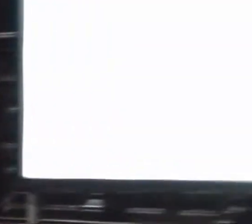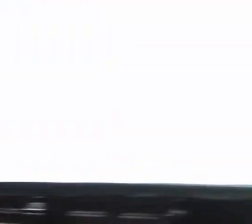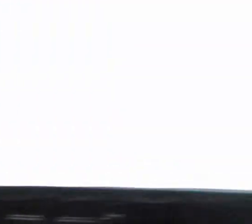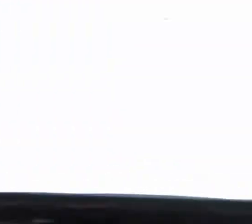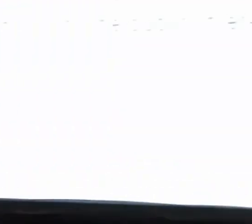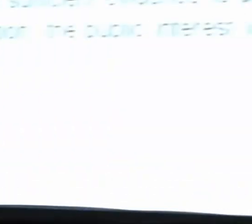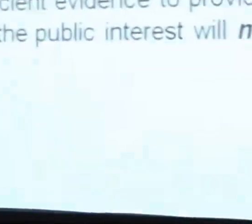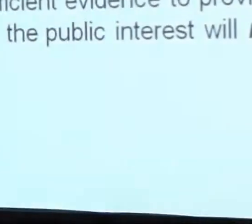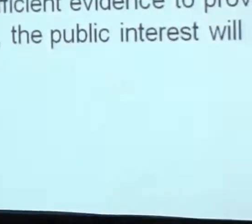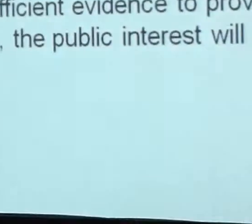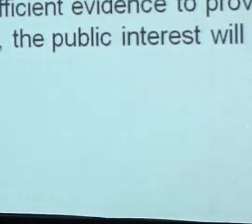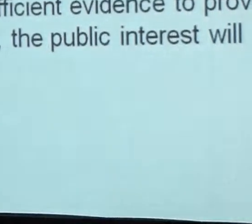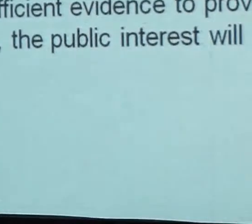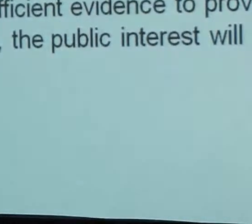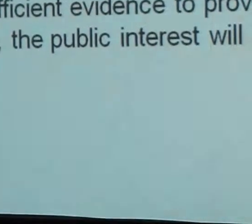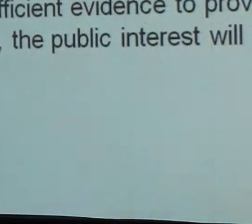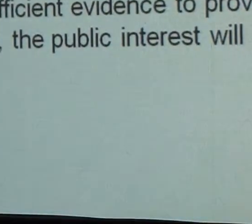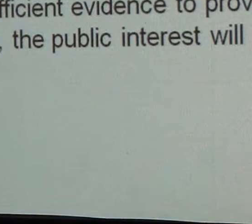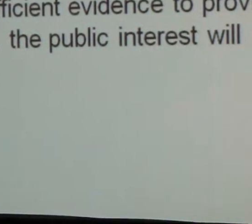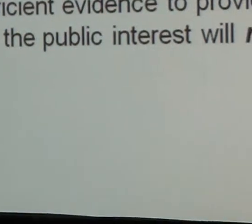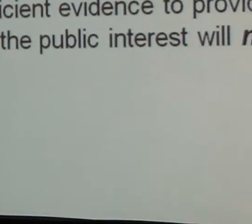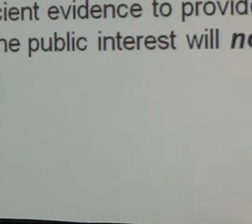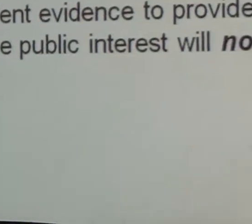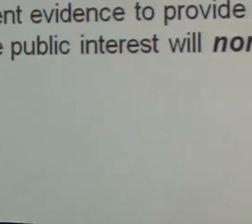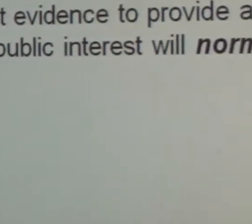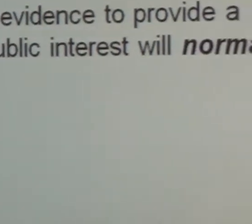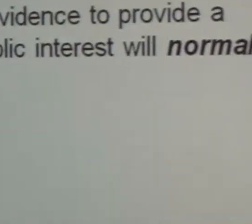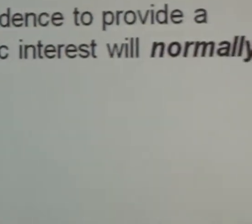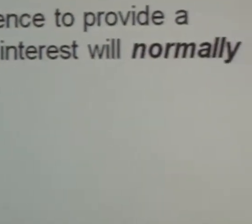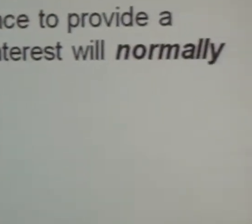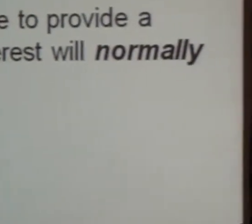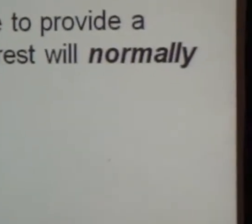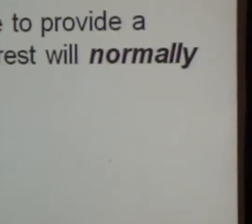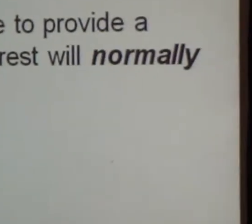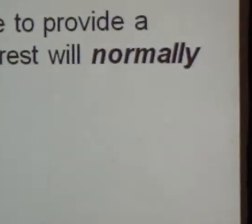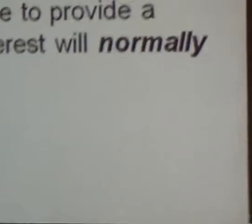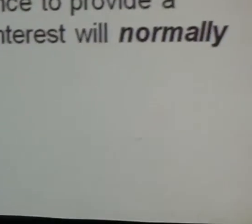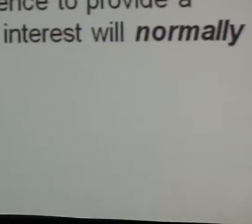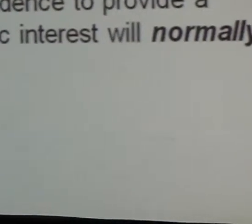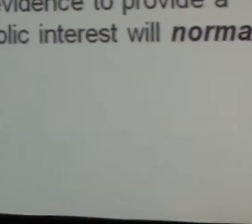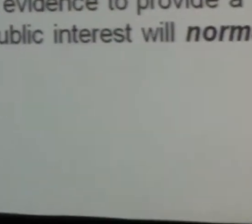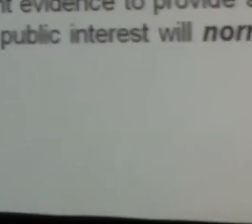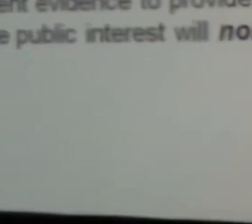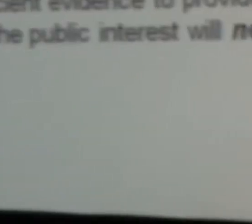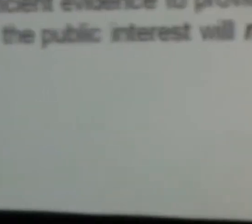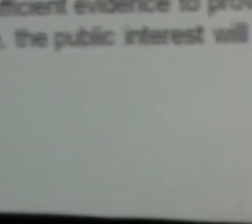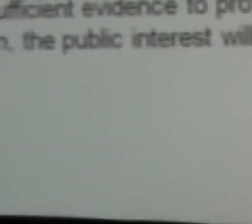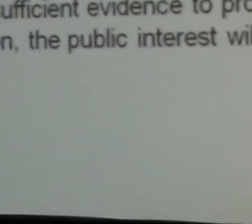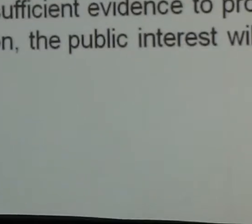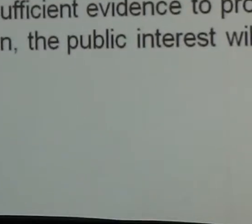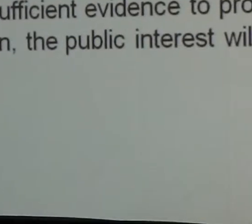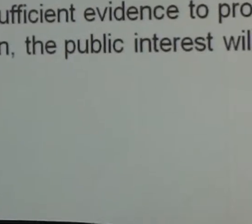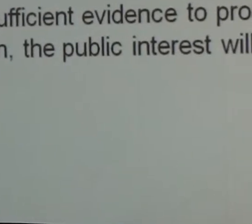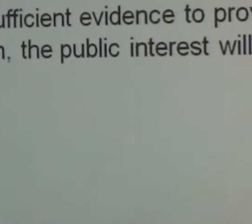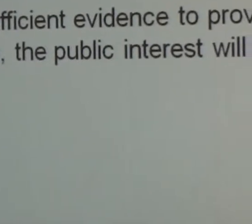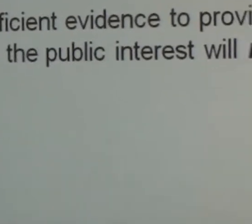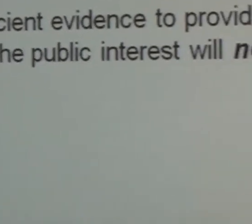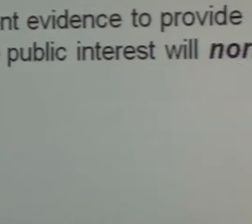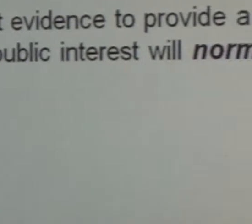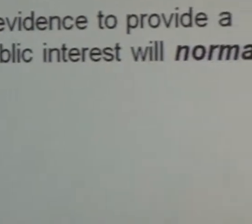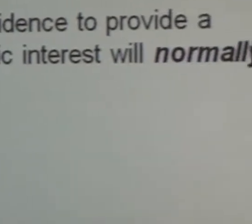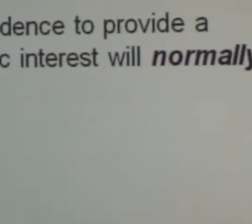accordingly, where there is sufficient evidence, to provide a realistic, prospect of conviction. Public interest, will, normally,